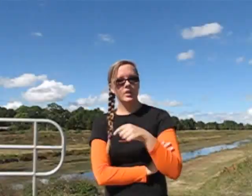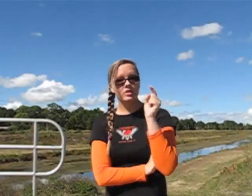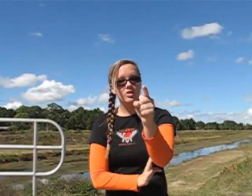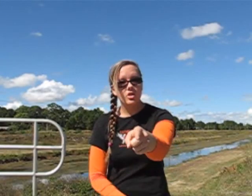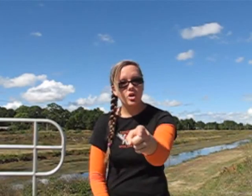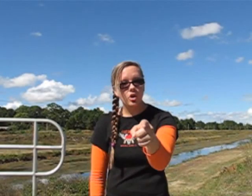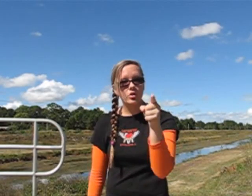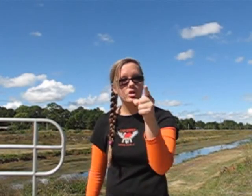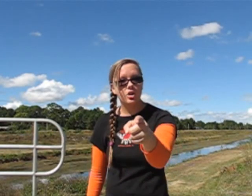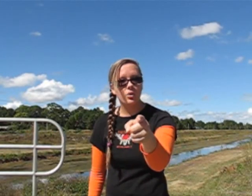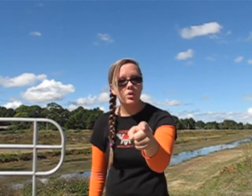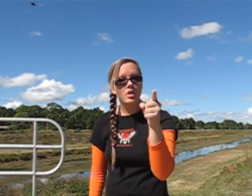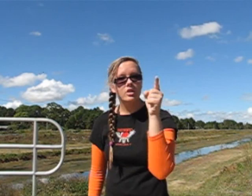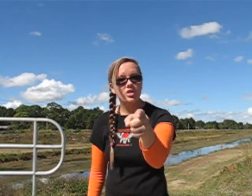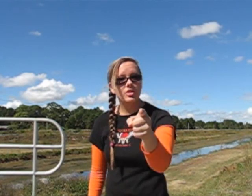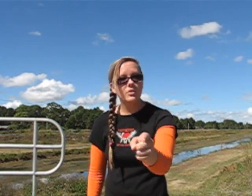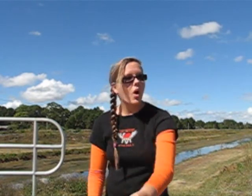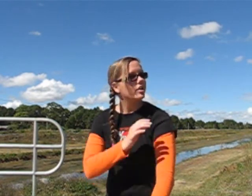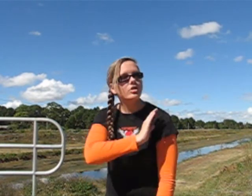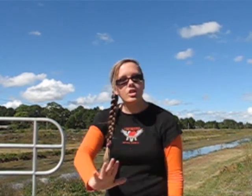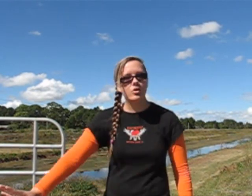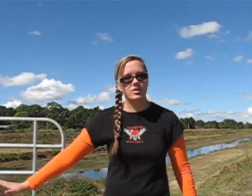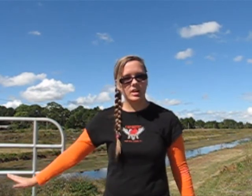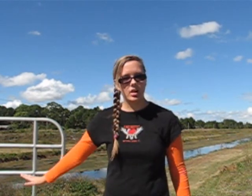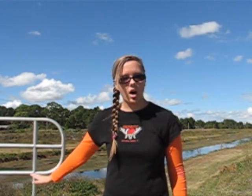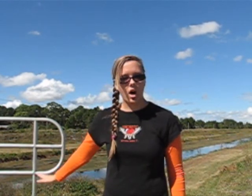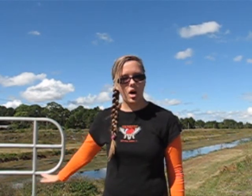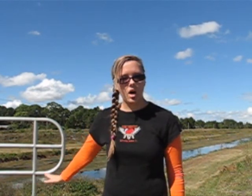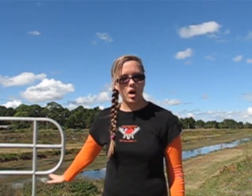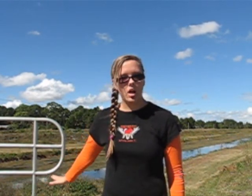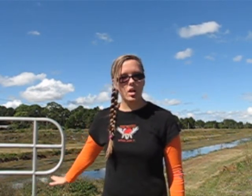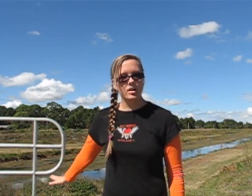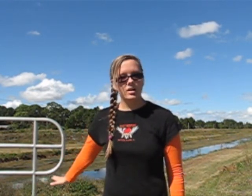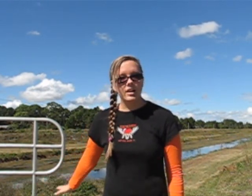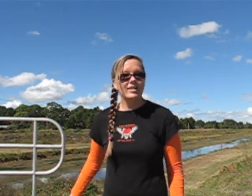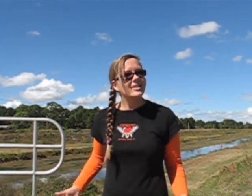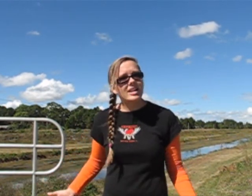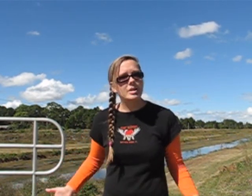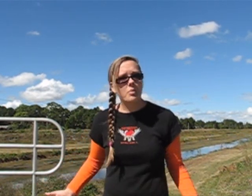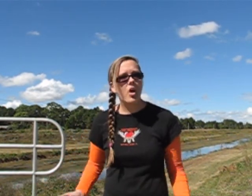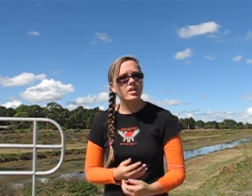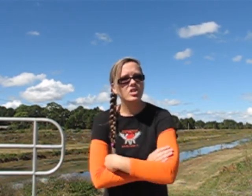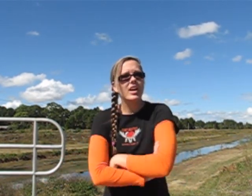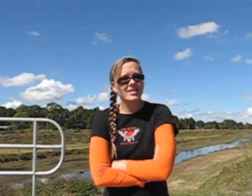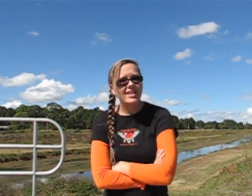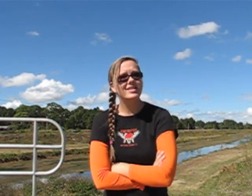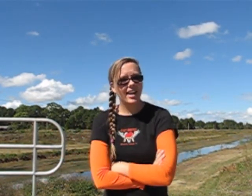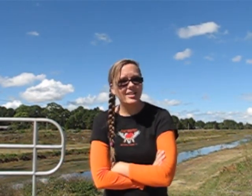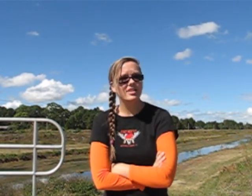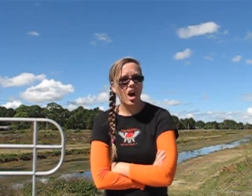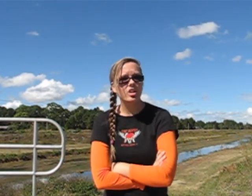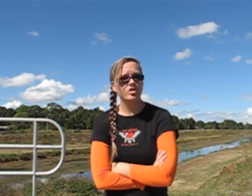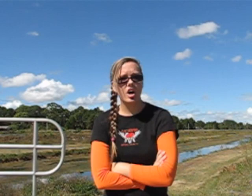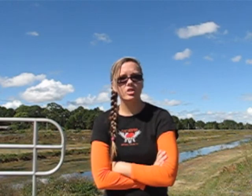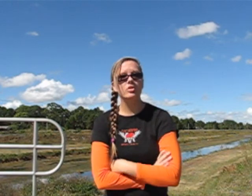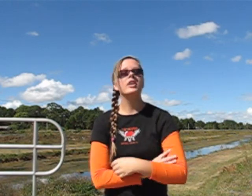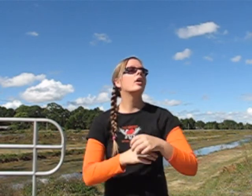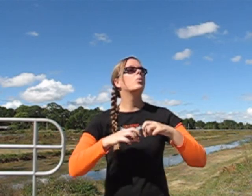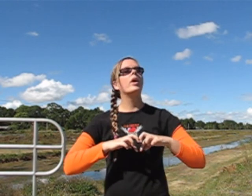Do you, do you want to lose it all? Cause this is more than just a dance hall drug You can't